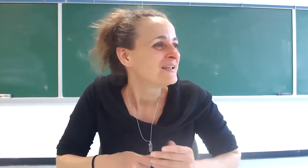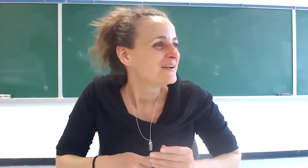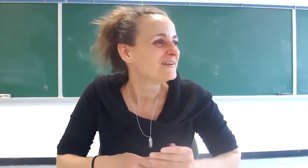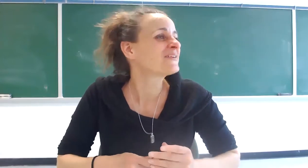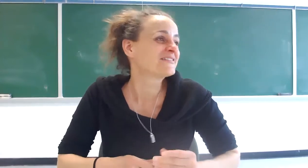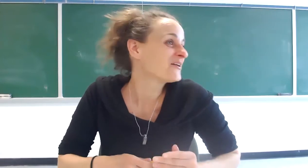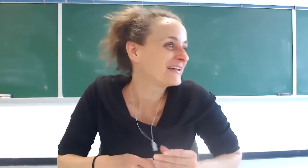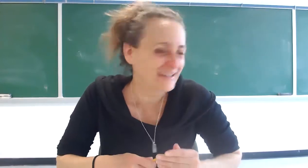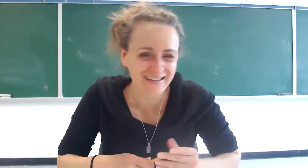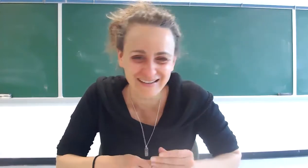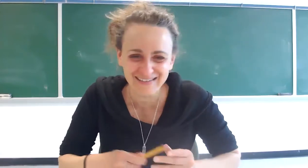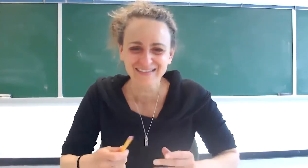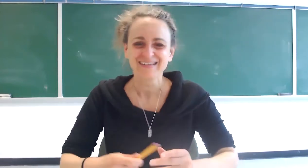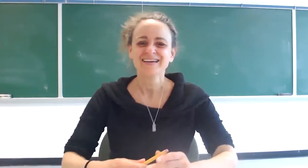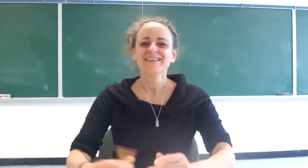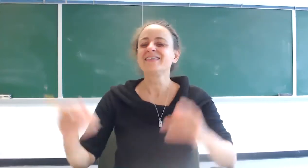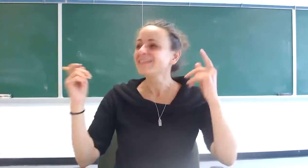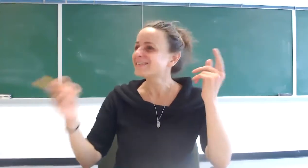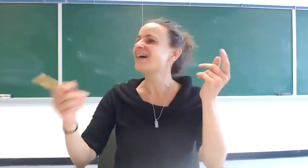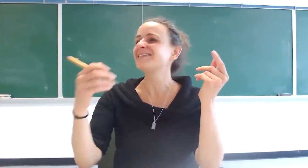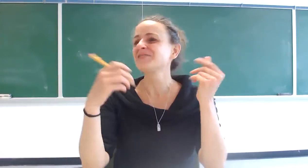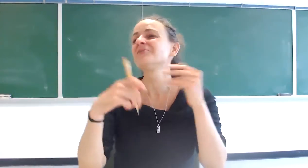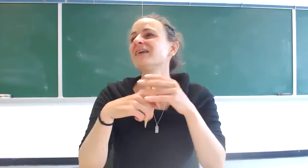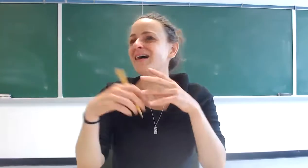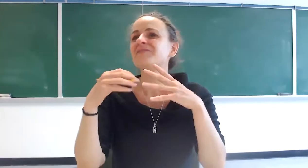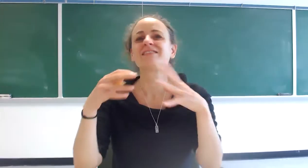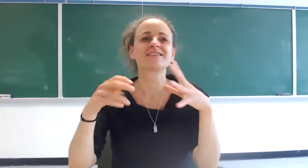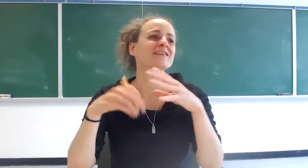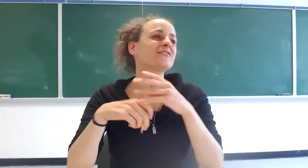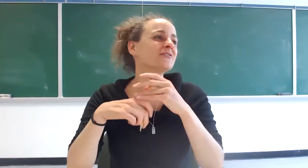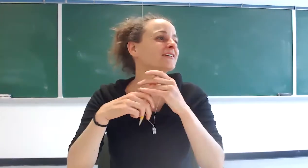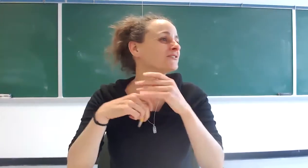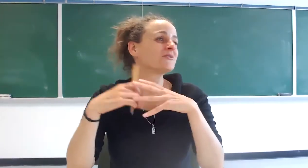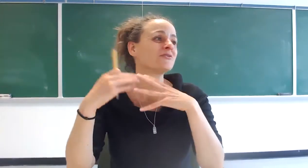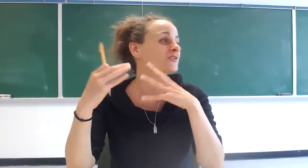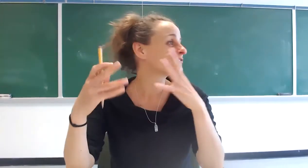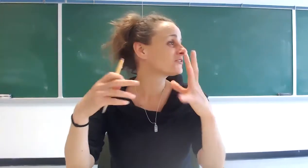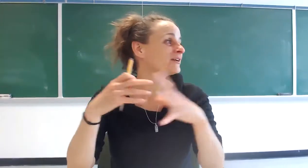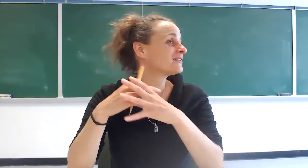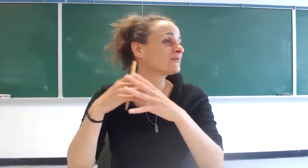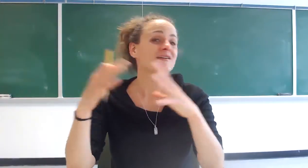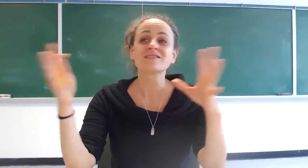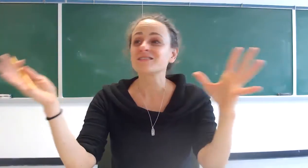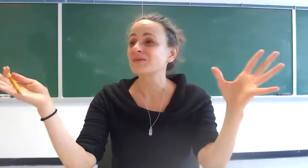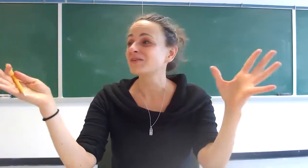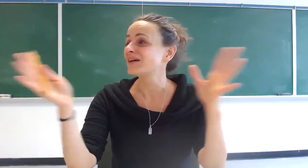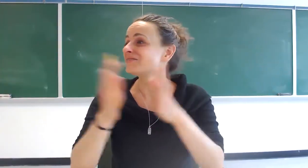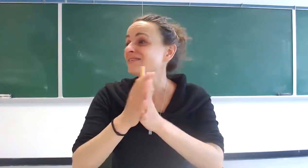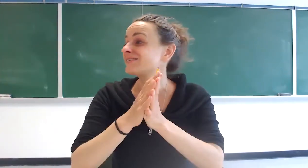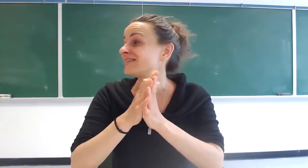okay sorry this class you will have the skills you need to nurture any relationship in your life this is a